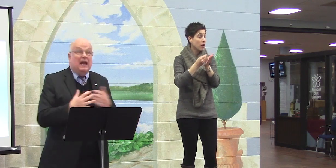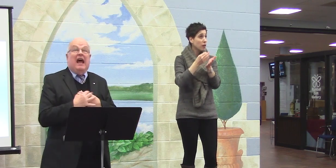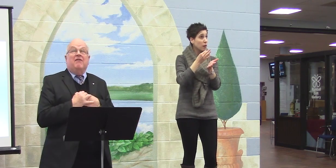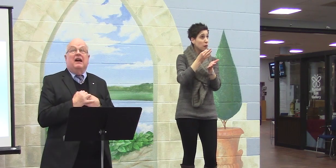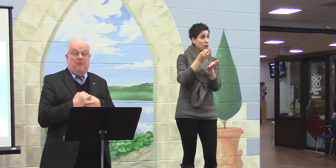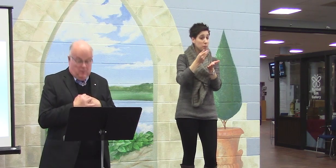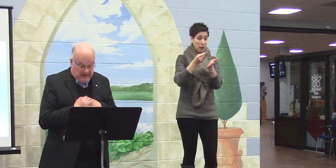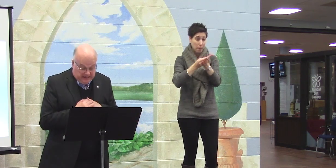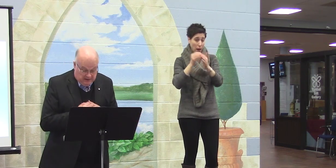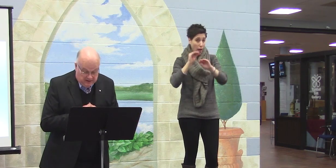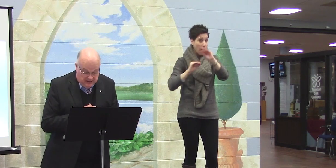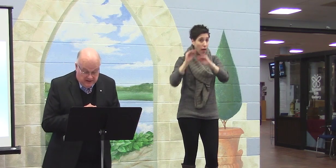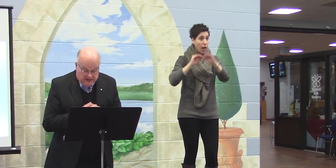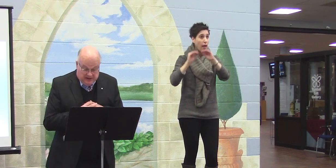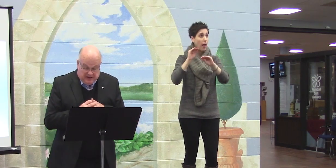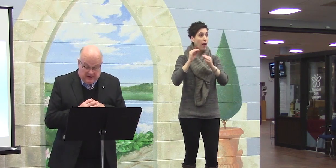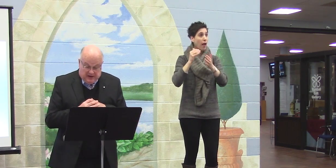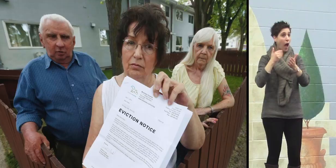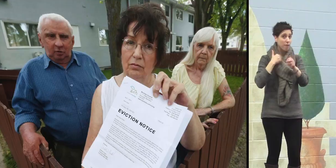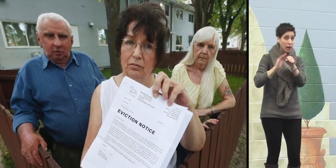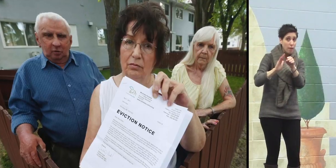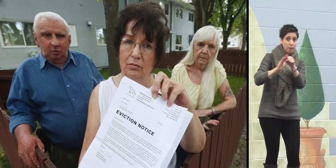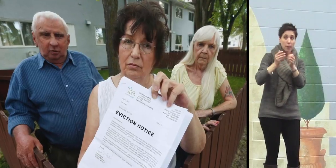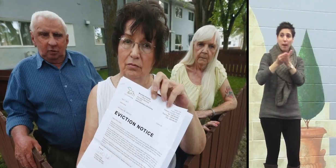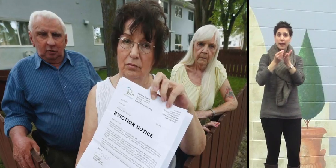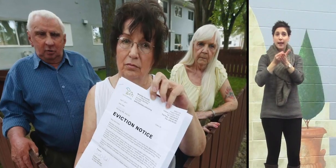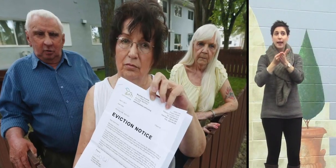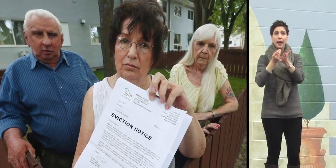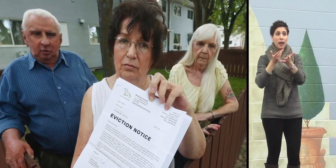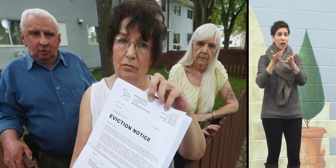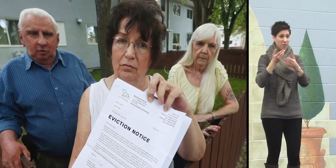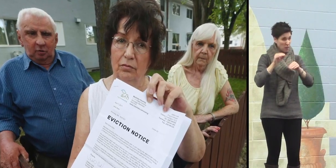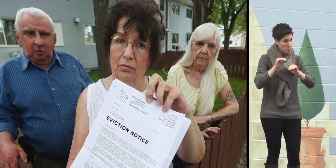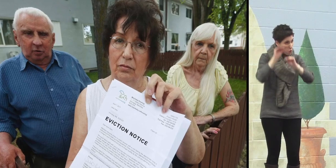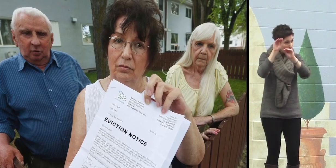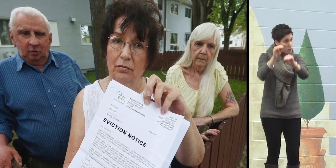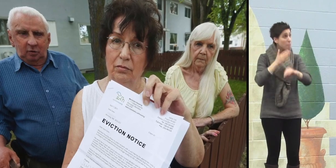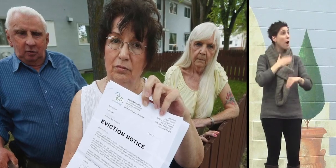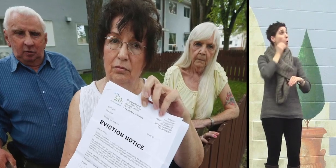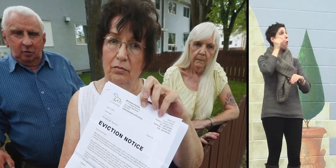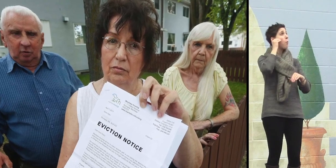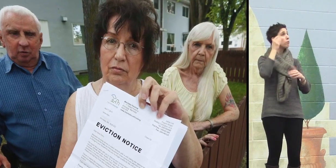Will I have enough money? Will I have to move out of my home?